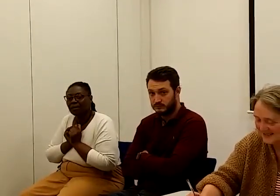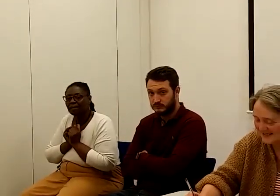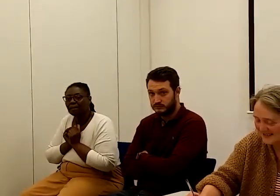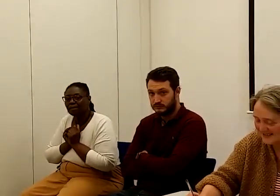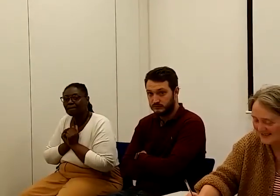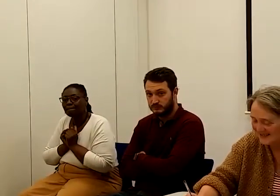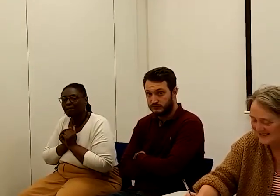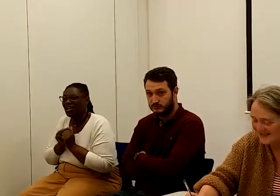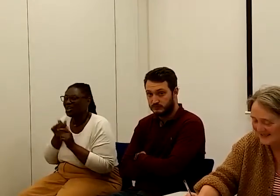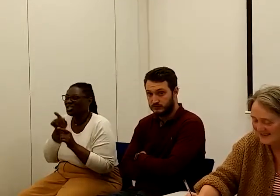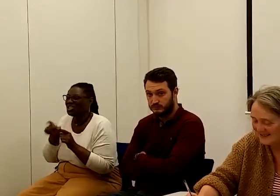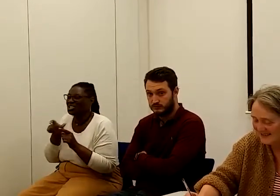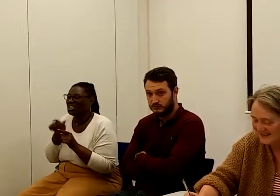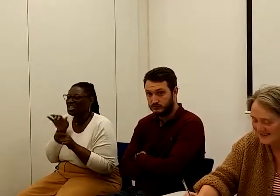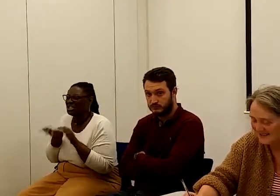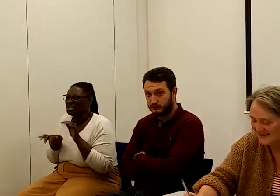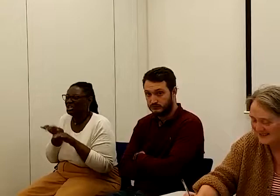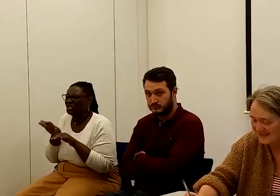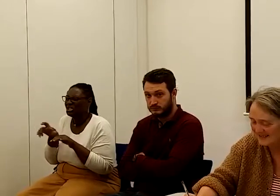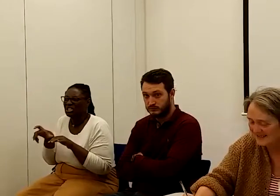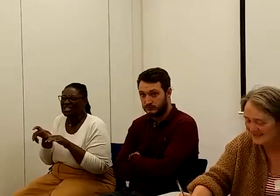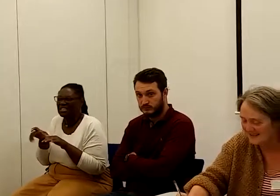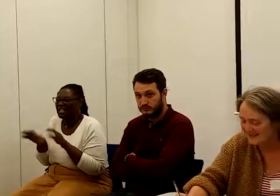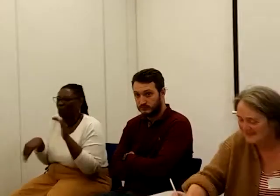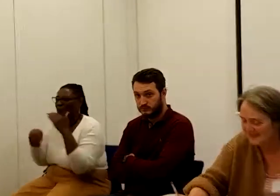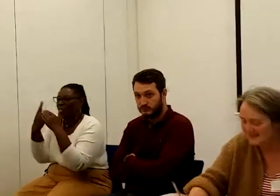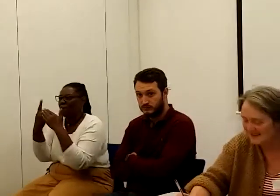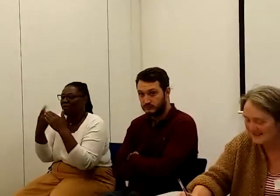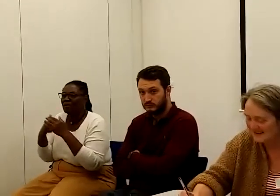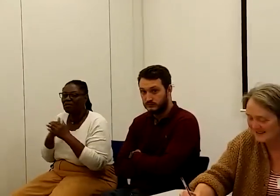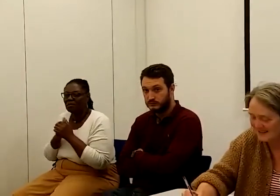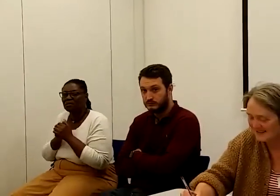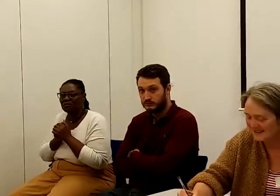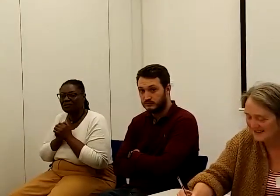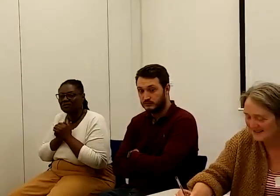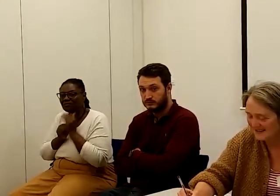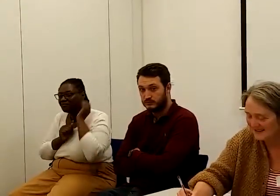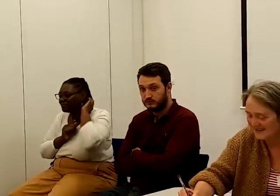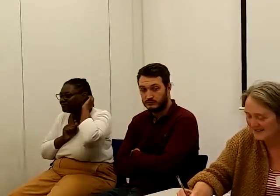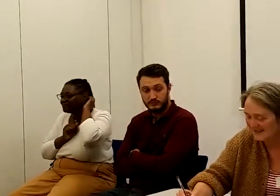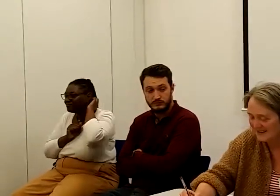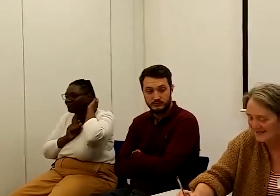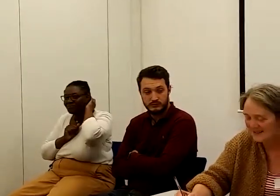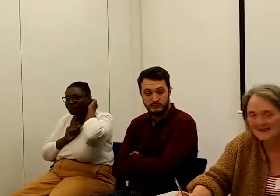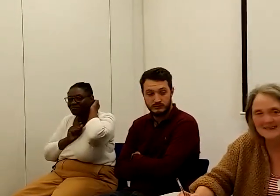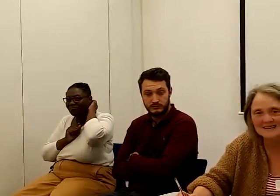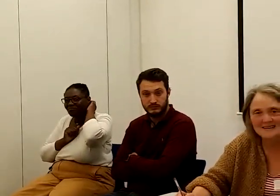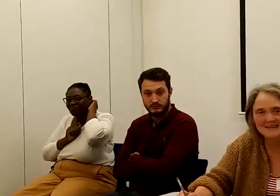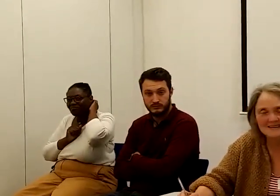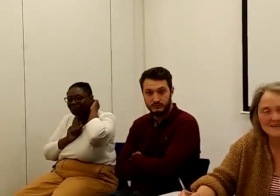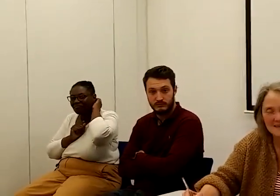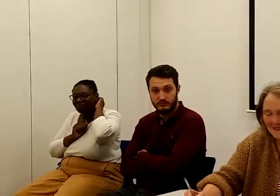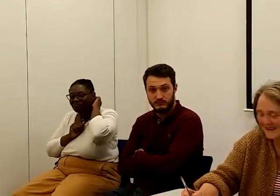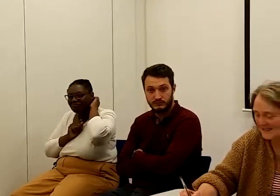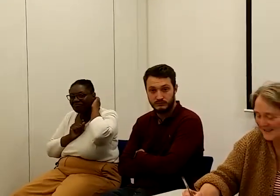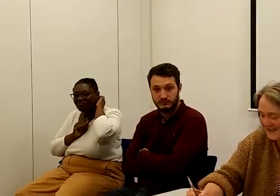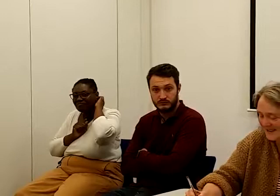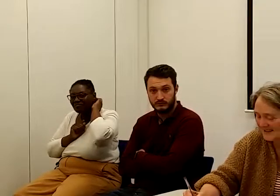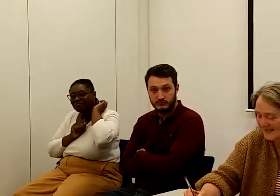somebody types conditionality, then the other ones would actually come up. Like I told them about some of the saying,